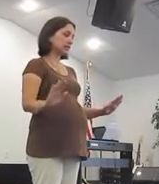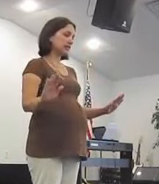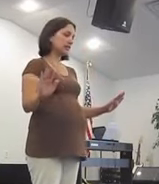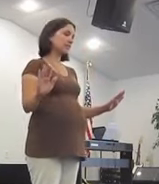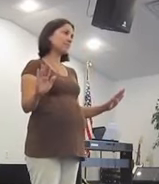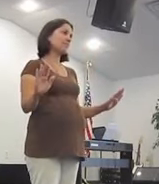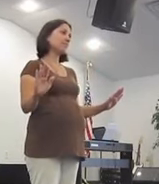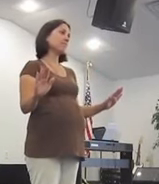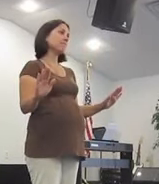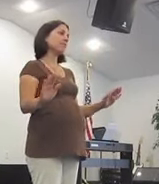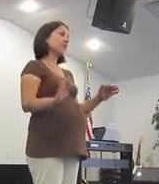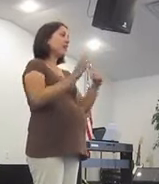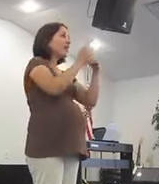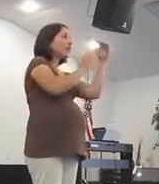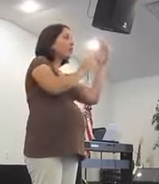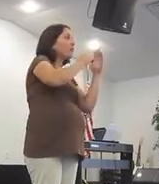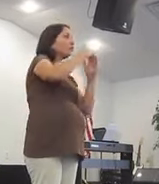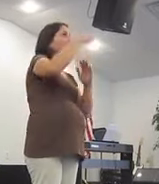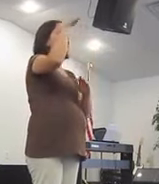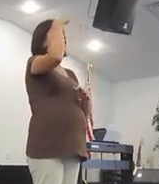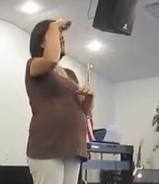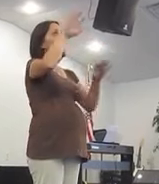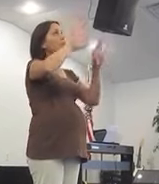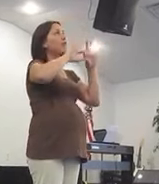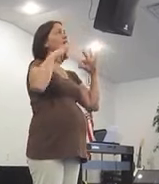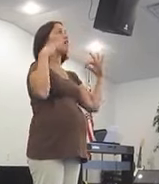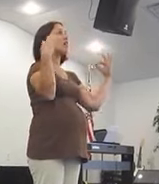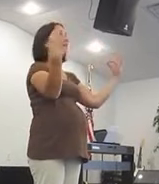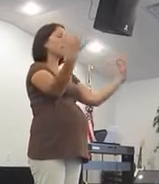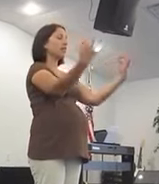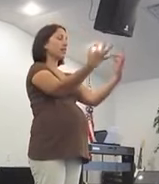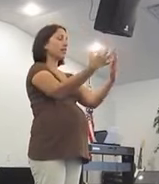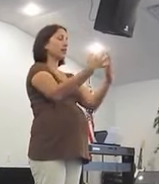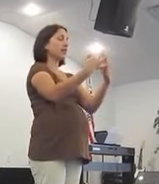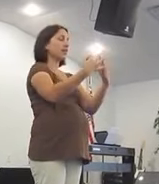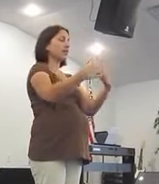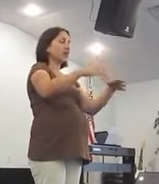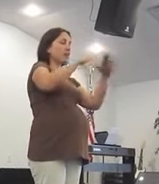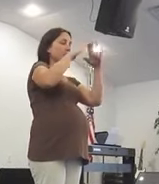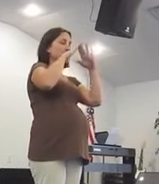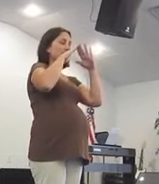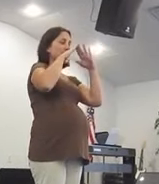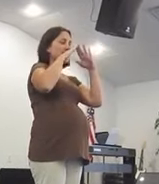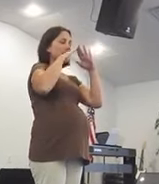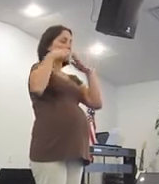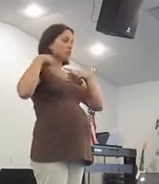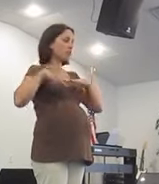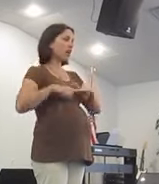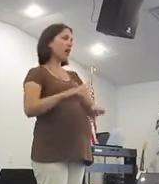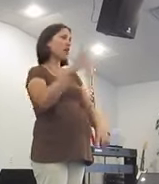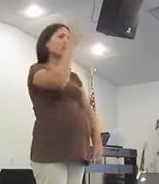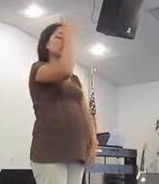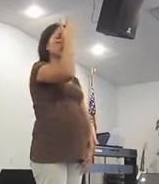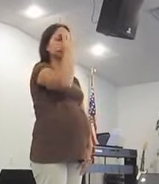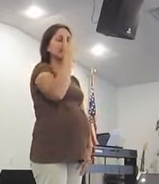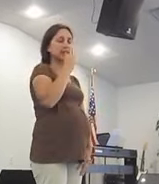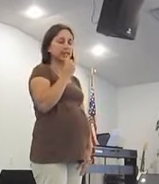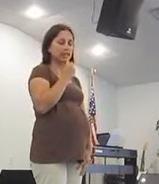Comfort for family, protection while we sleep